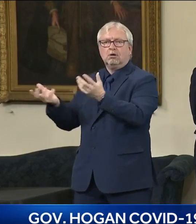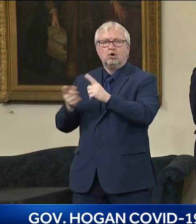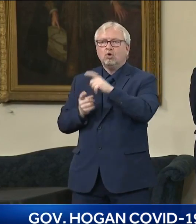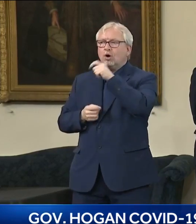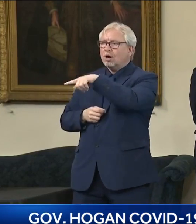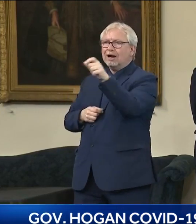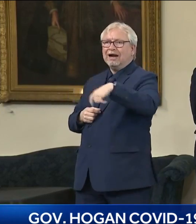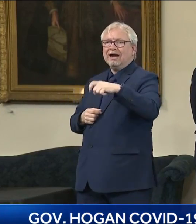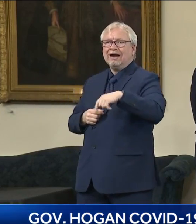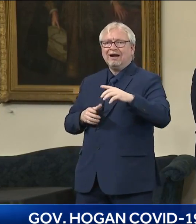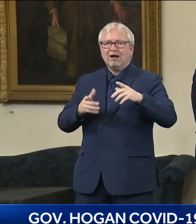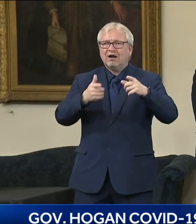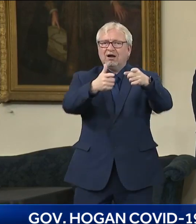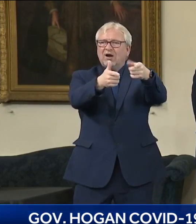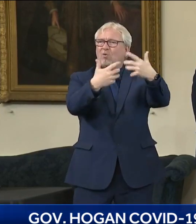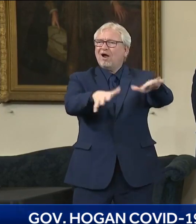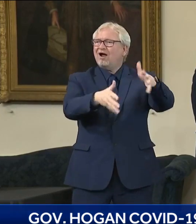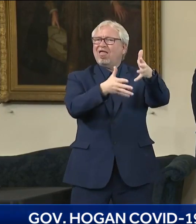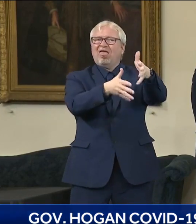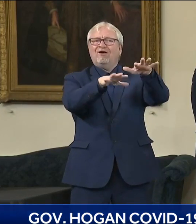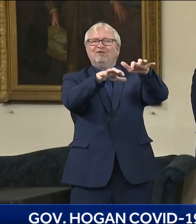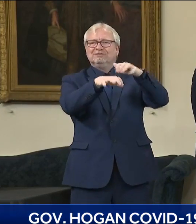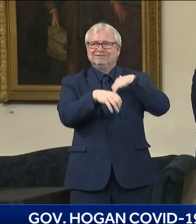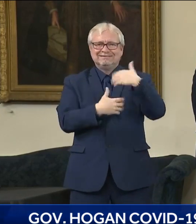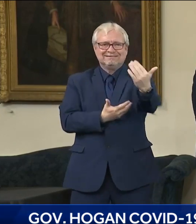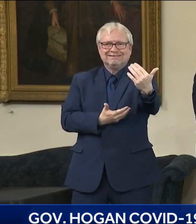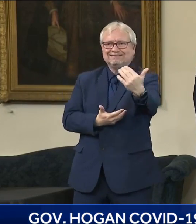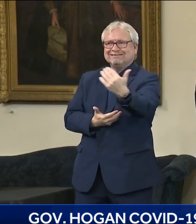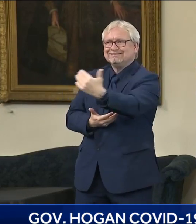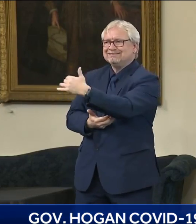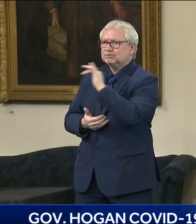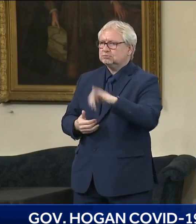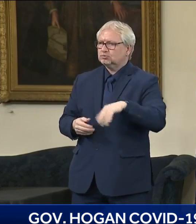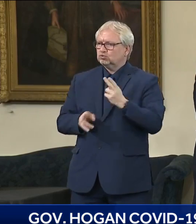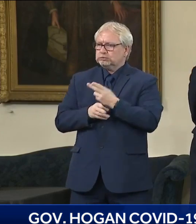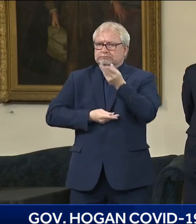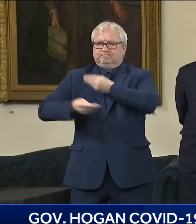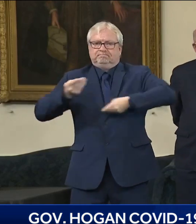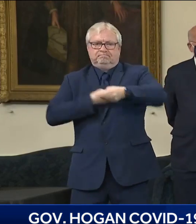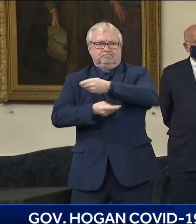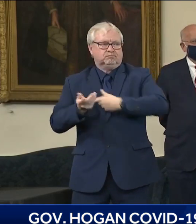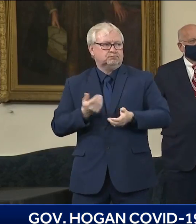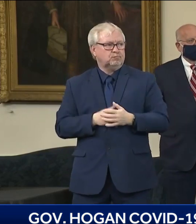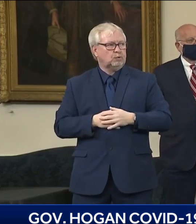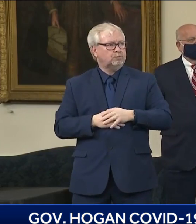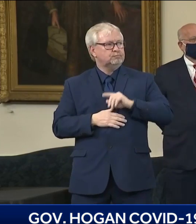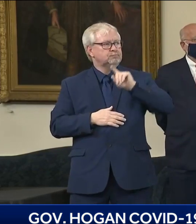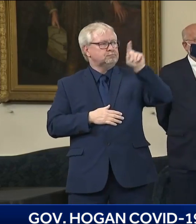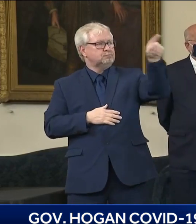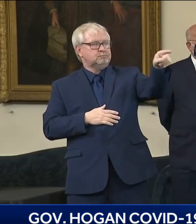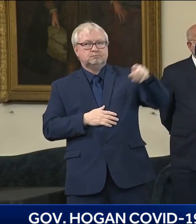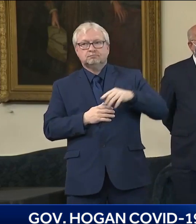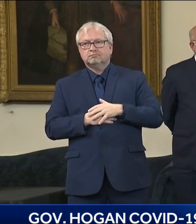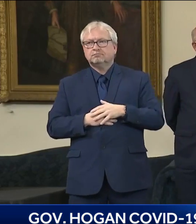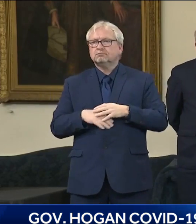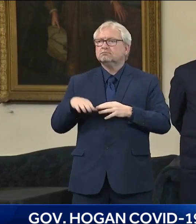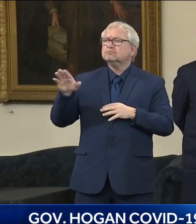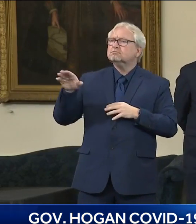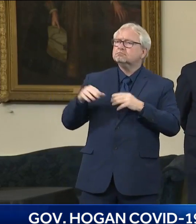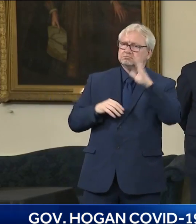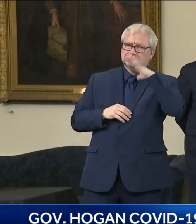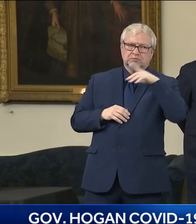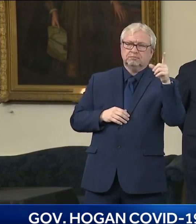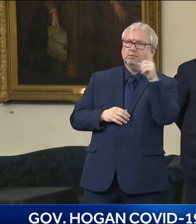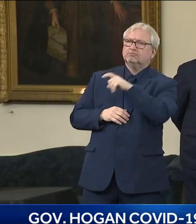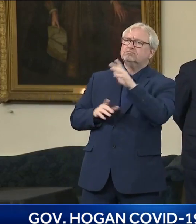Governor, I wanted to ask you, as someone who's been chairman of the National Governors Association during a time of pandemic and knows the significance of that